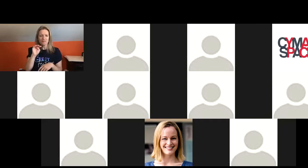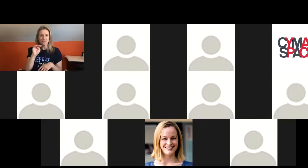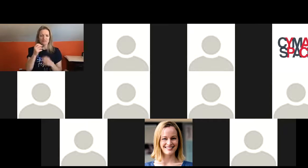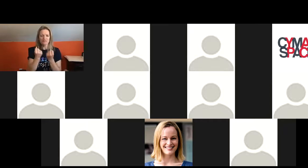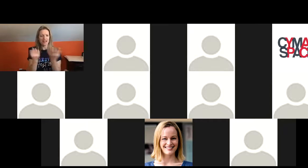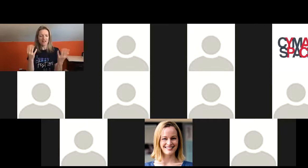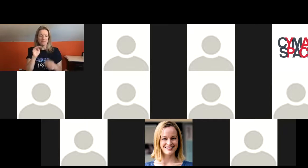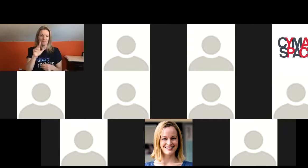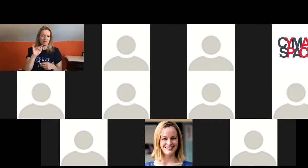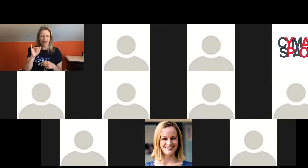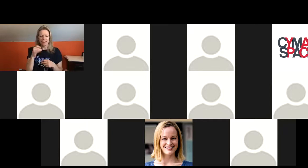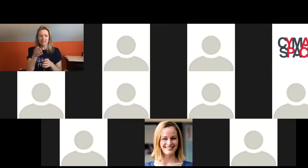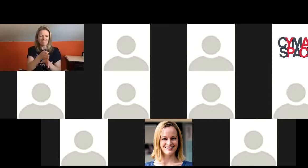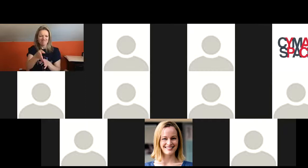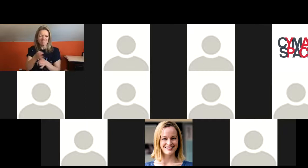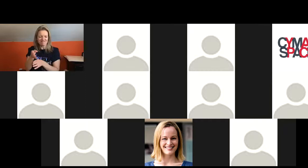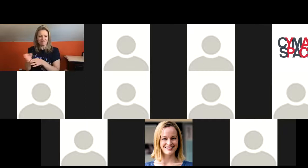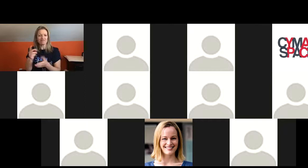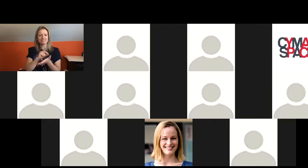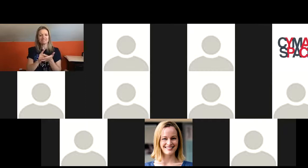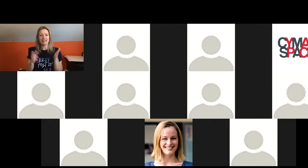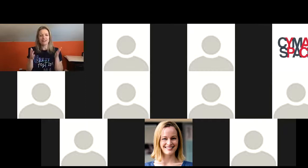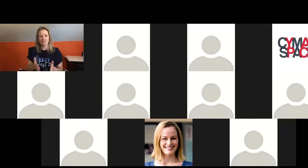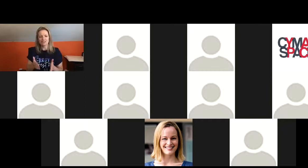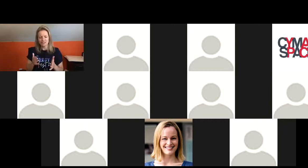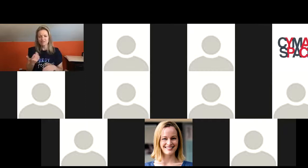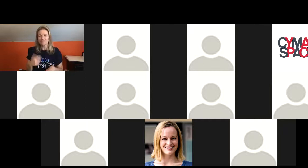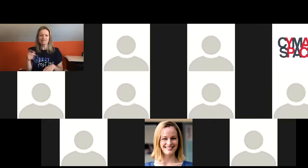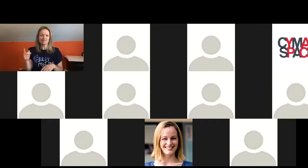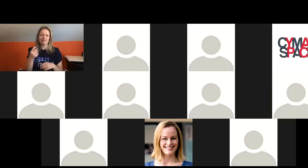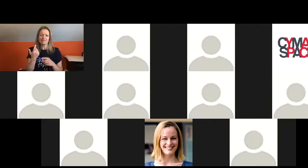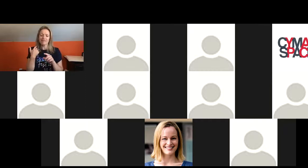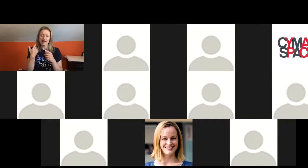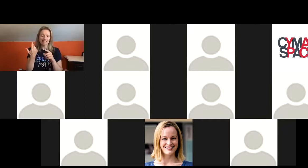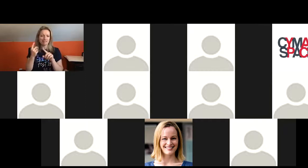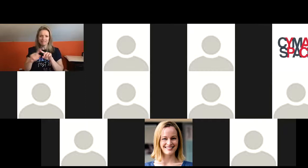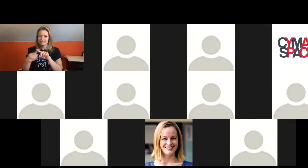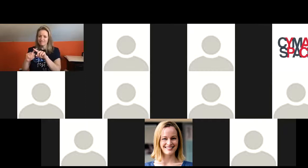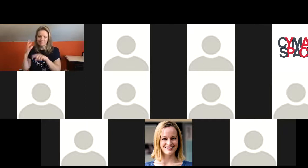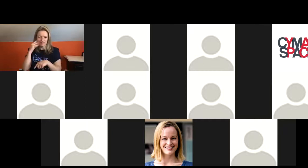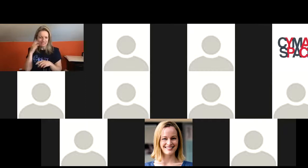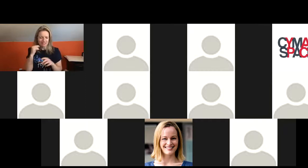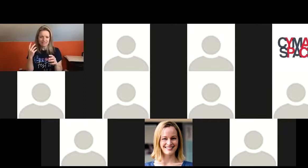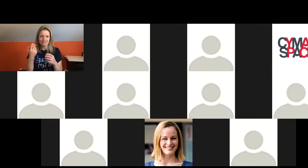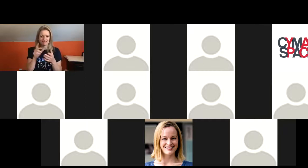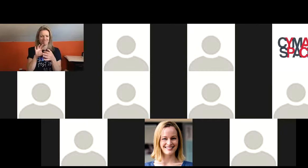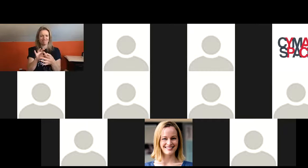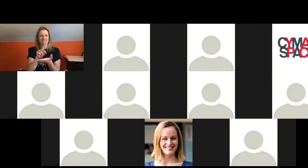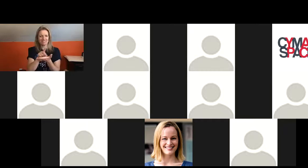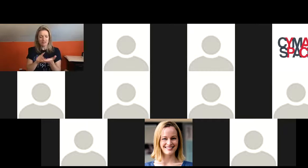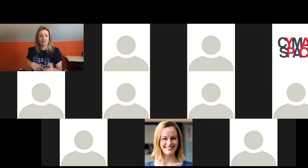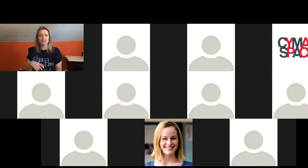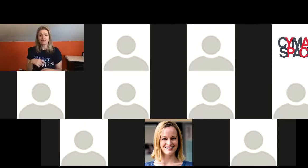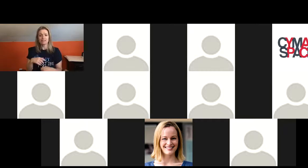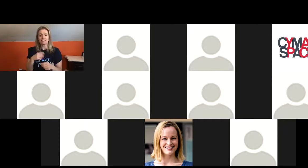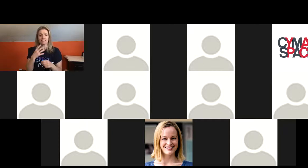incredible in his own right i have dubbed him a sort of man of many talents he dabbles in a number of fields and